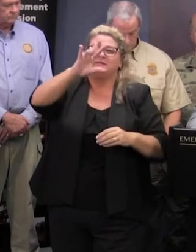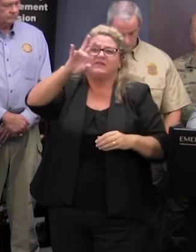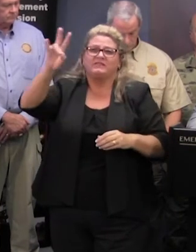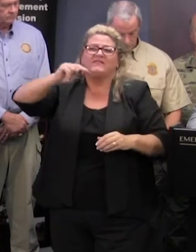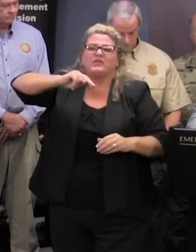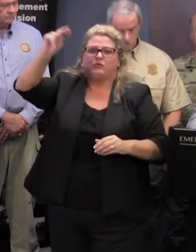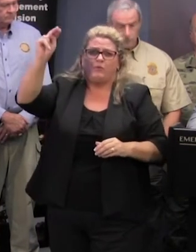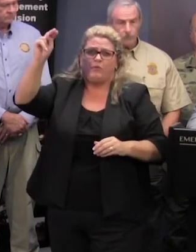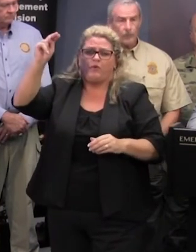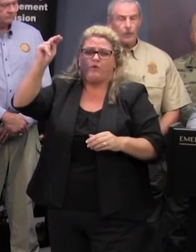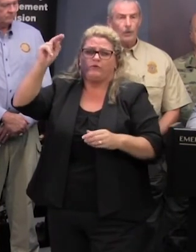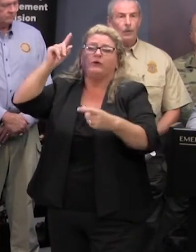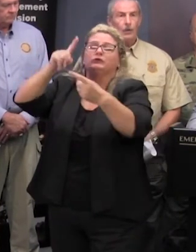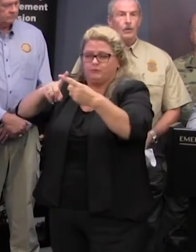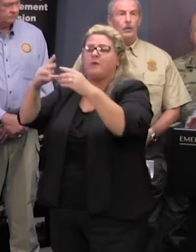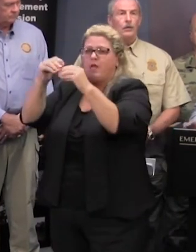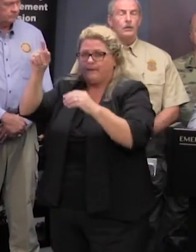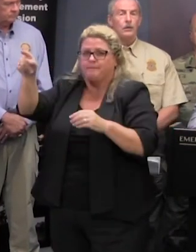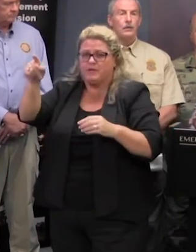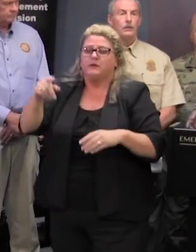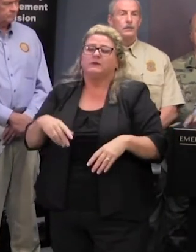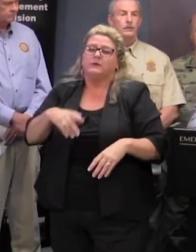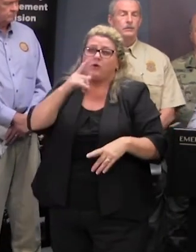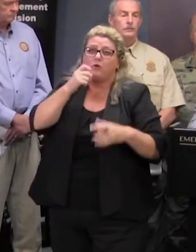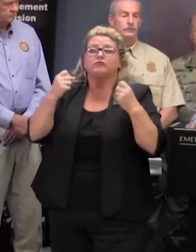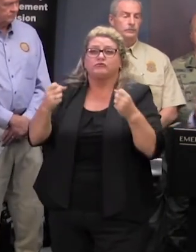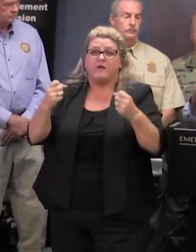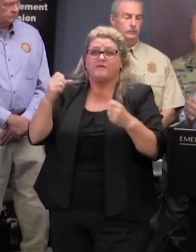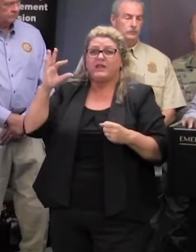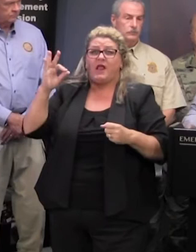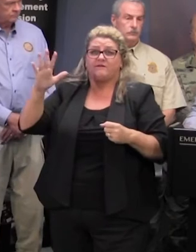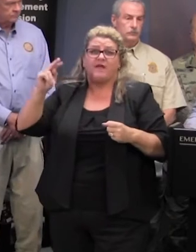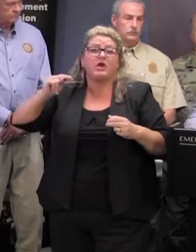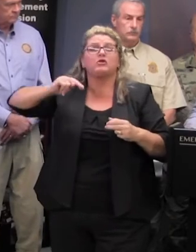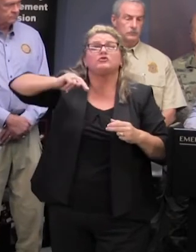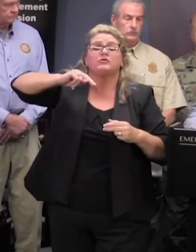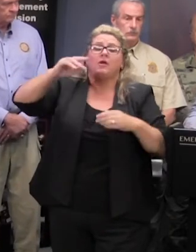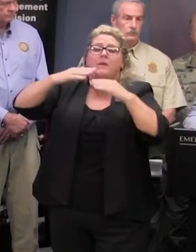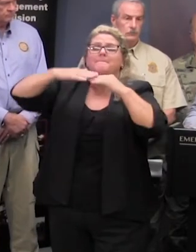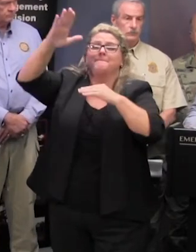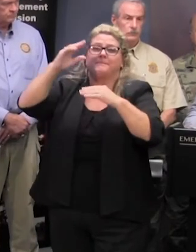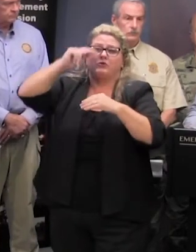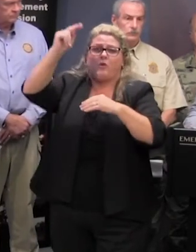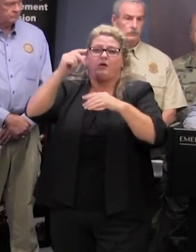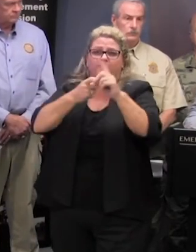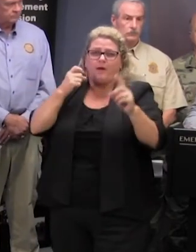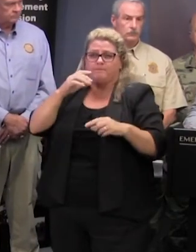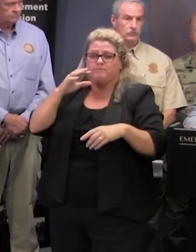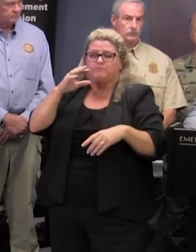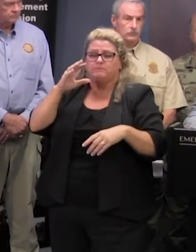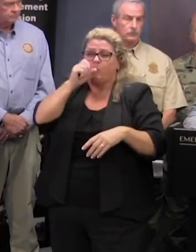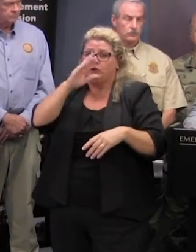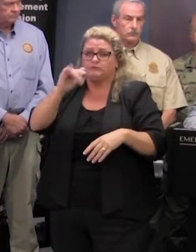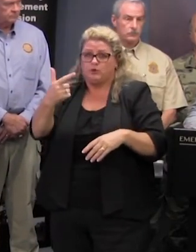into uh columbia and for those motorists traveling on 95 north of the orangeburg area uh exit